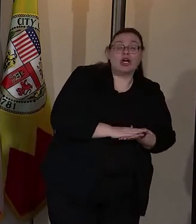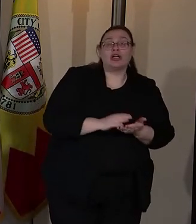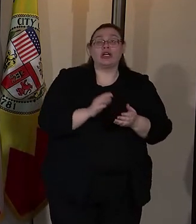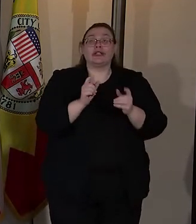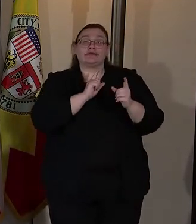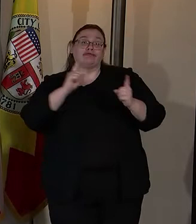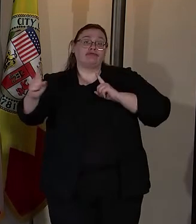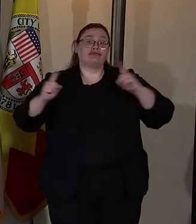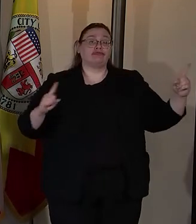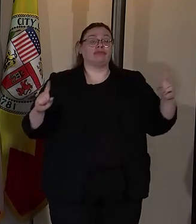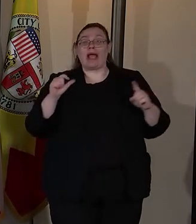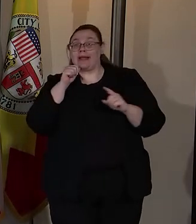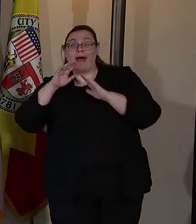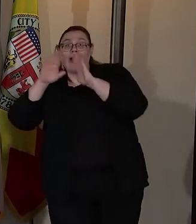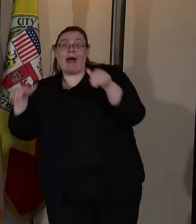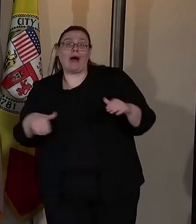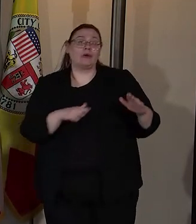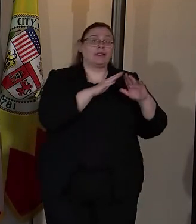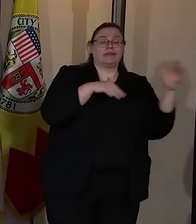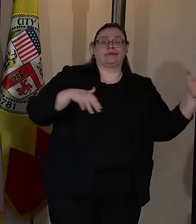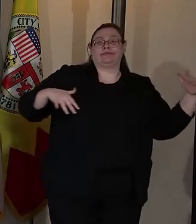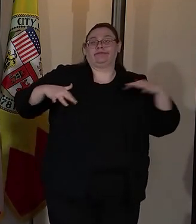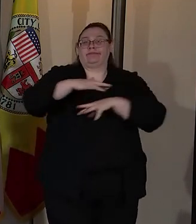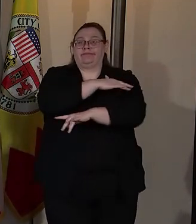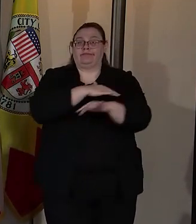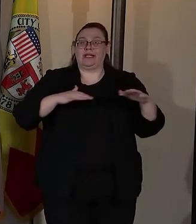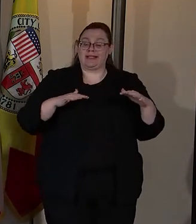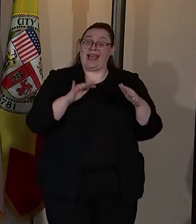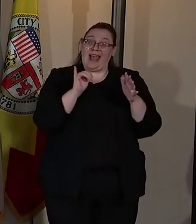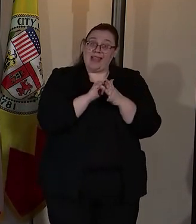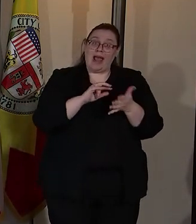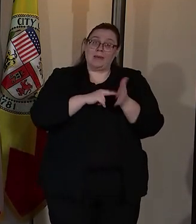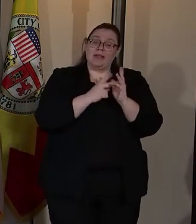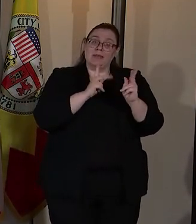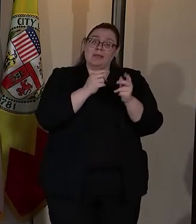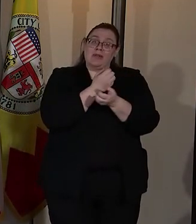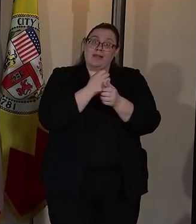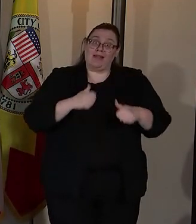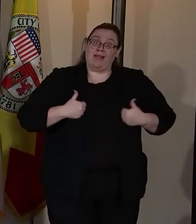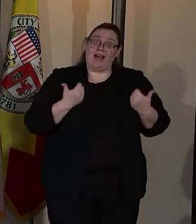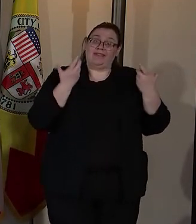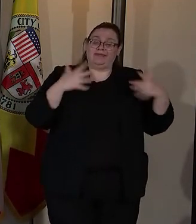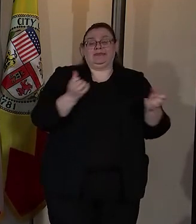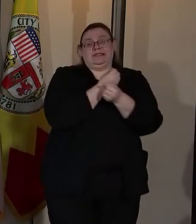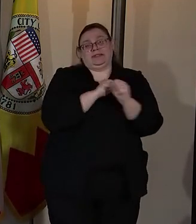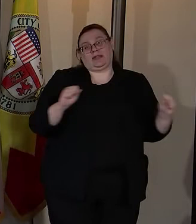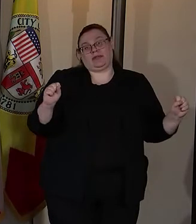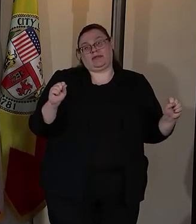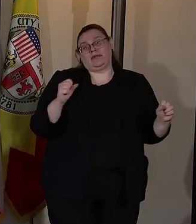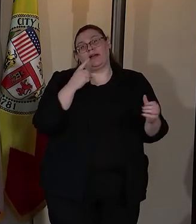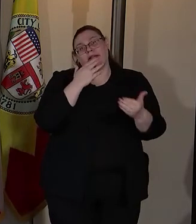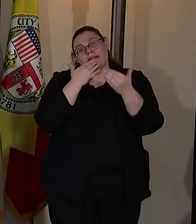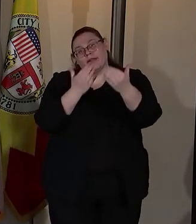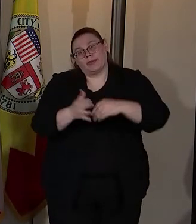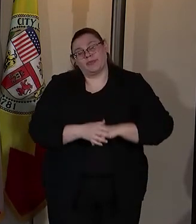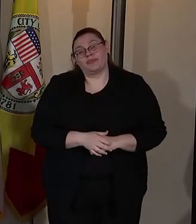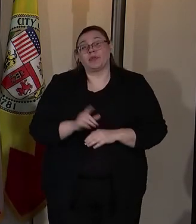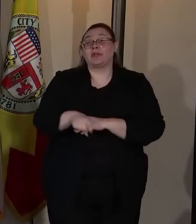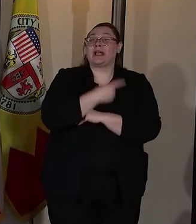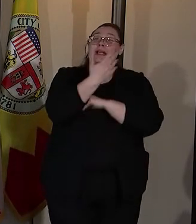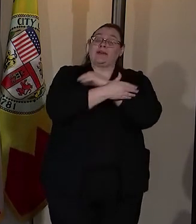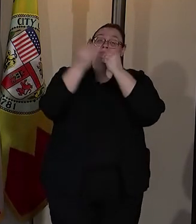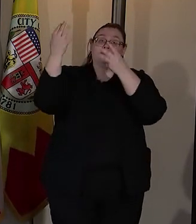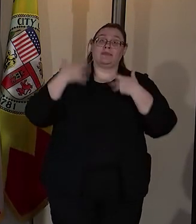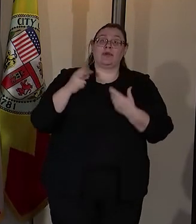gathering between households are having an impact of saving lives and for that I thank you. Today the county reported 2